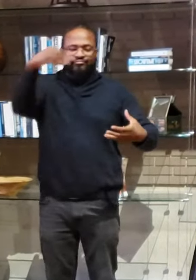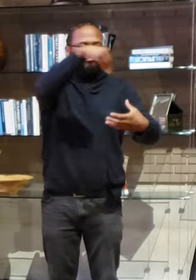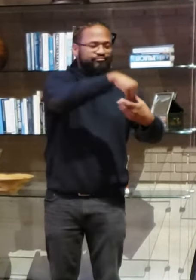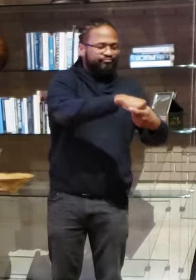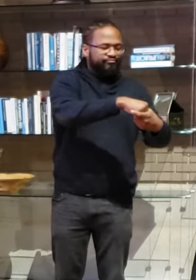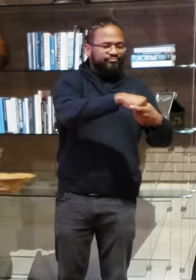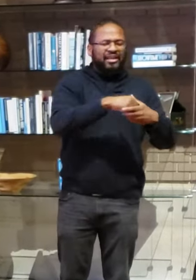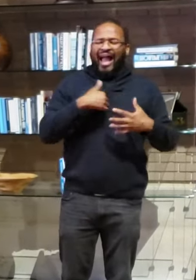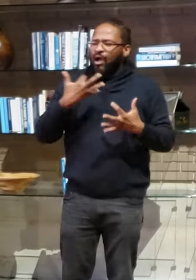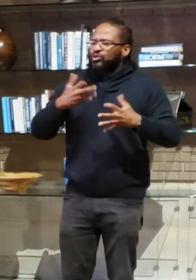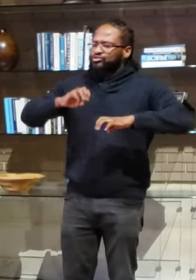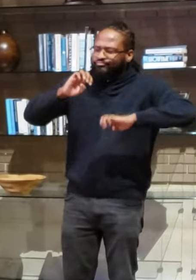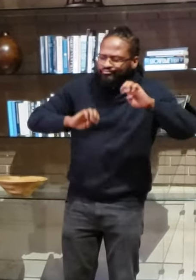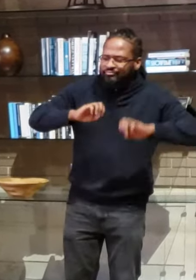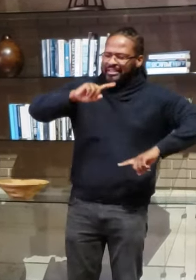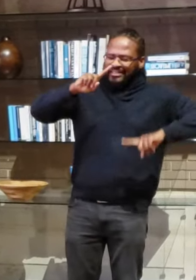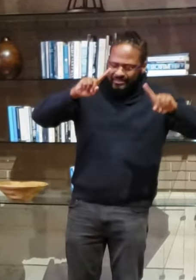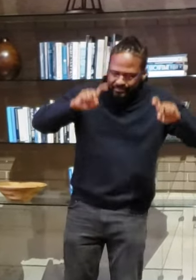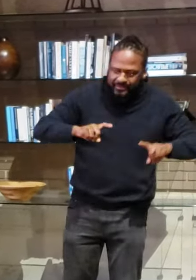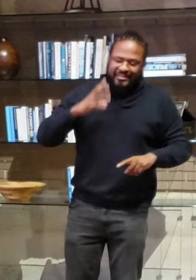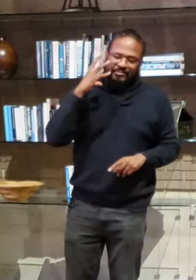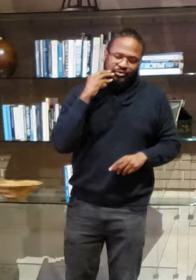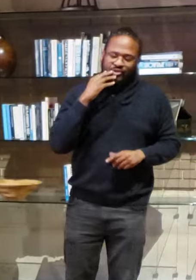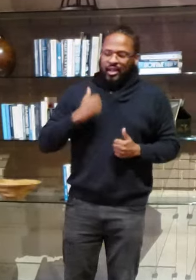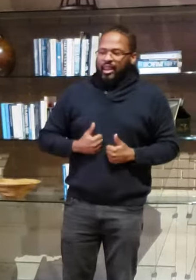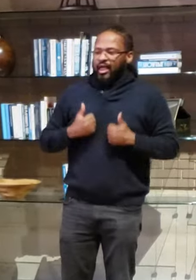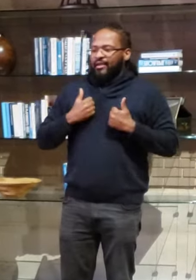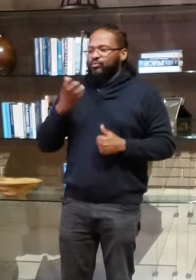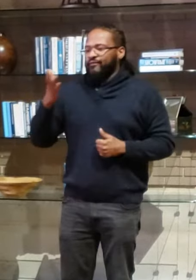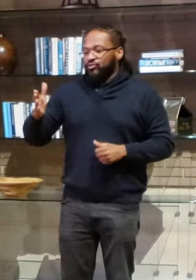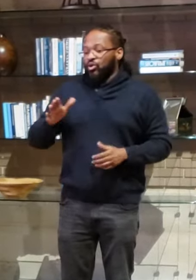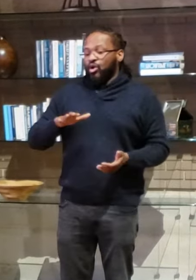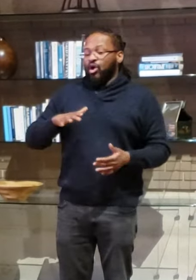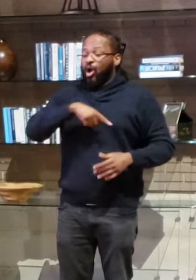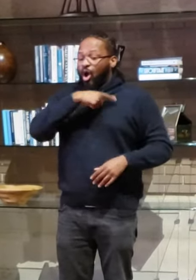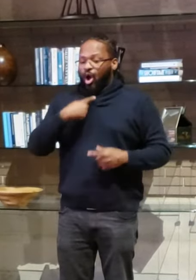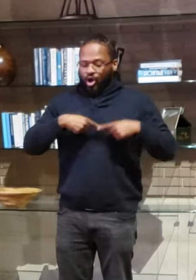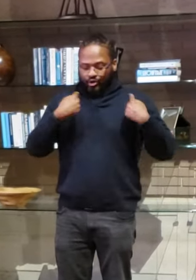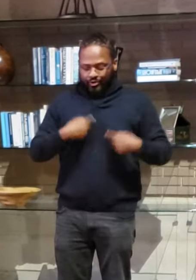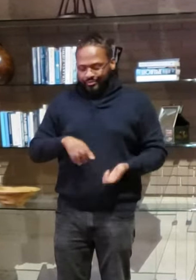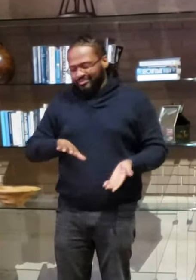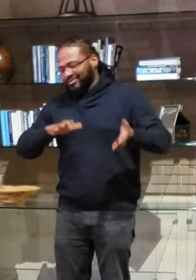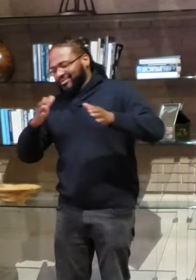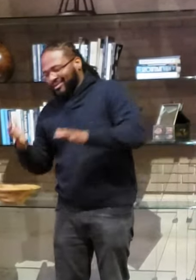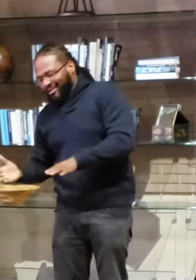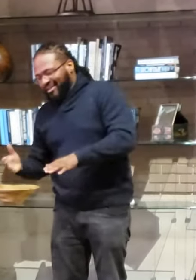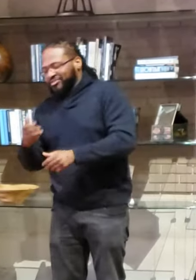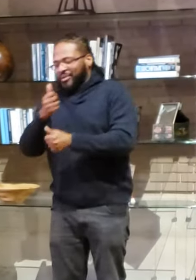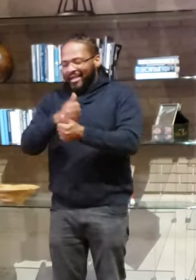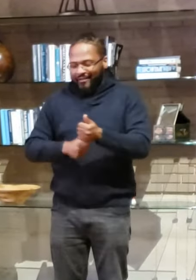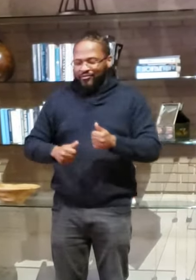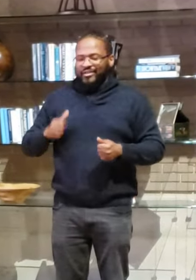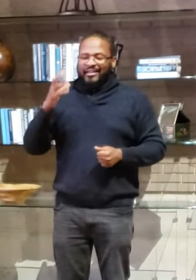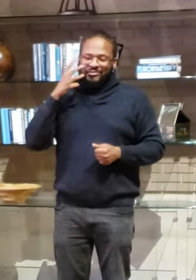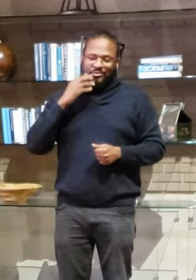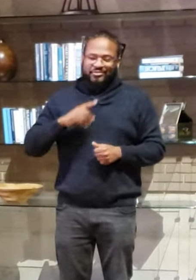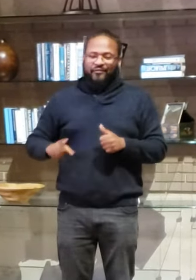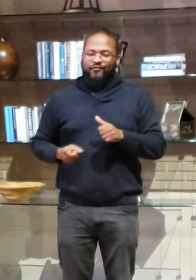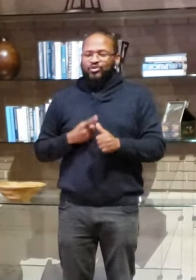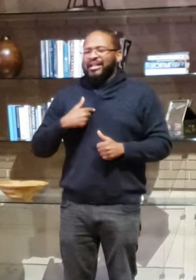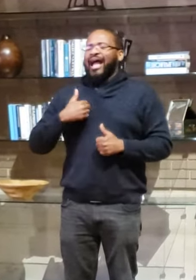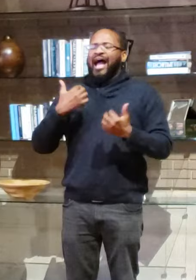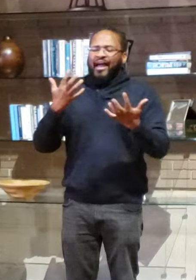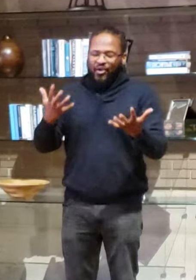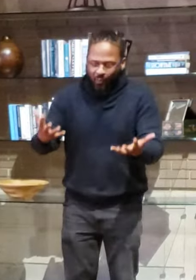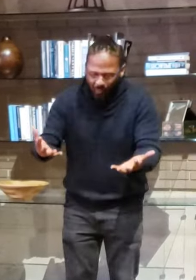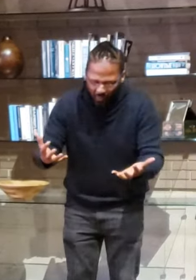you. Hearts once plain dead, now reborn so that every experience is a first. I just want to